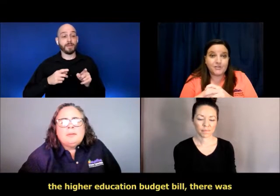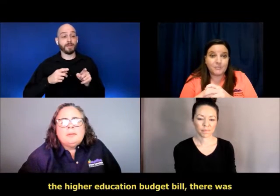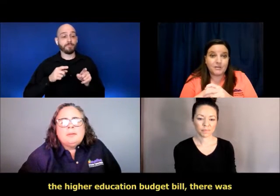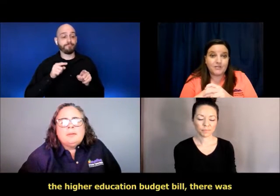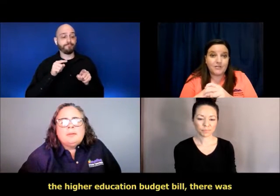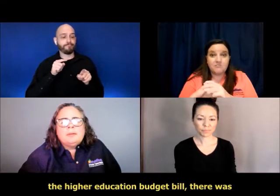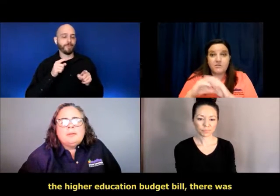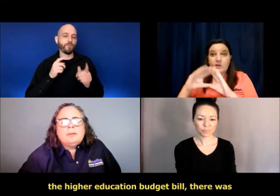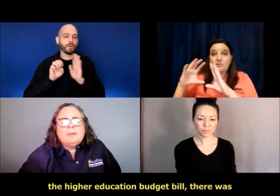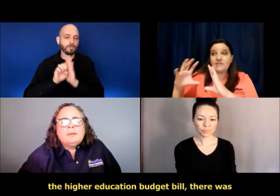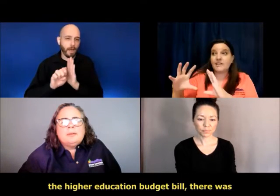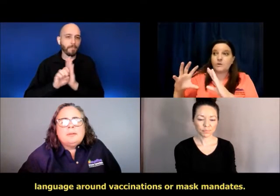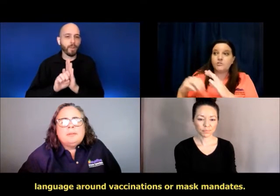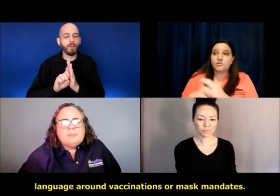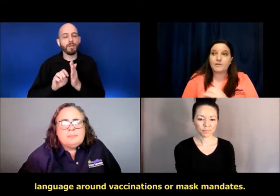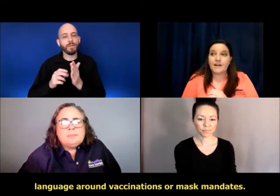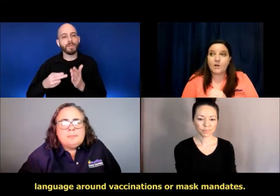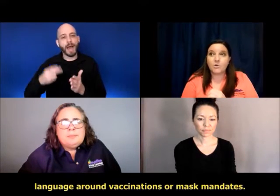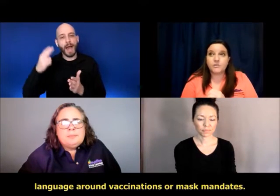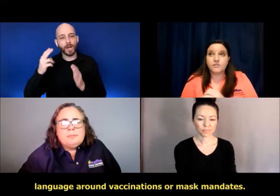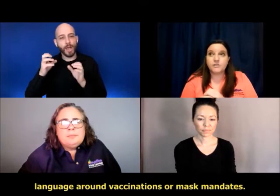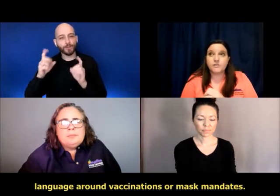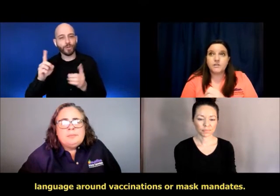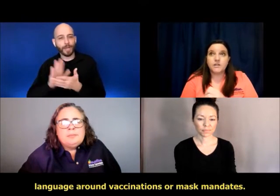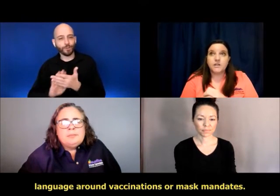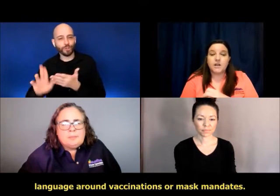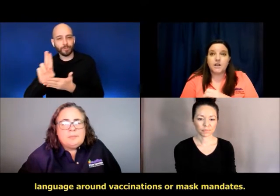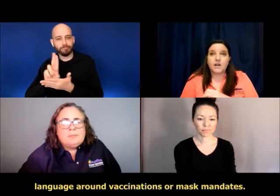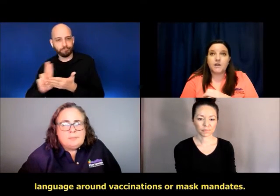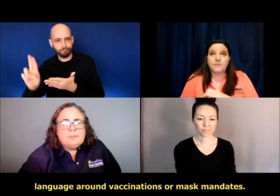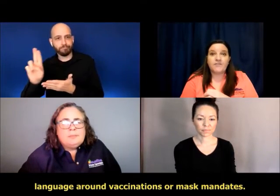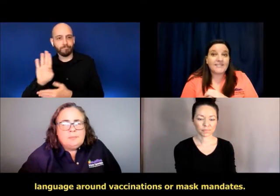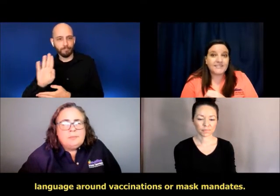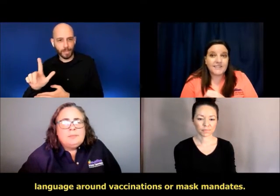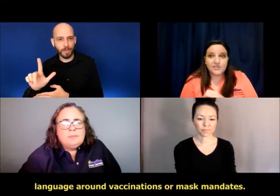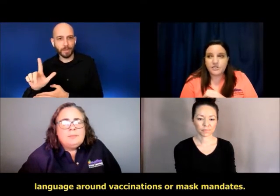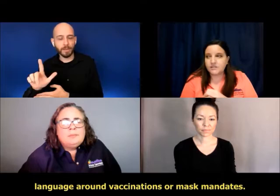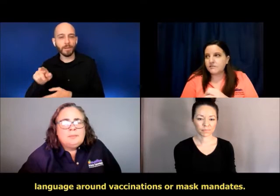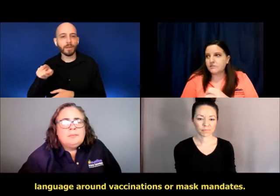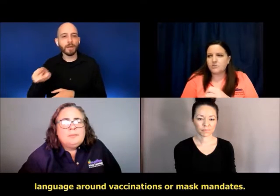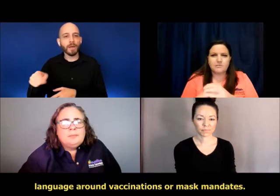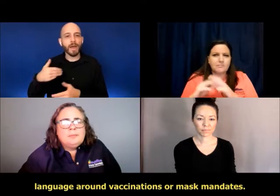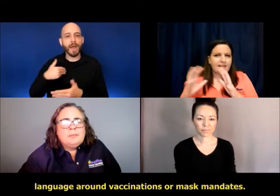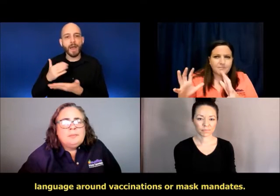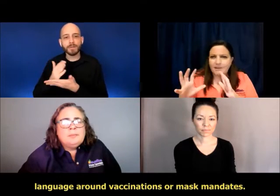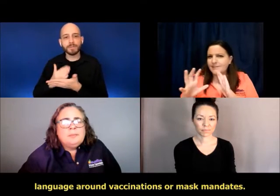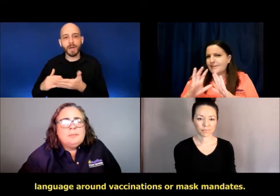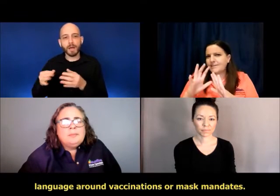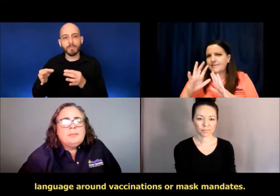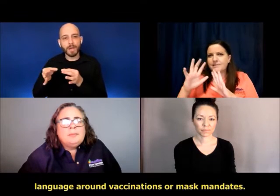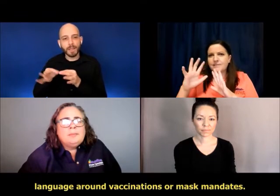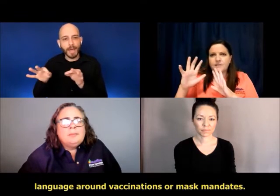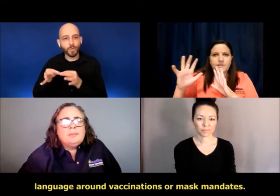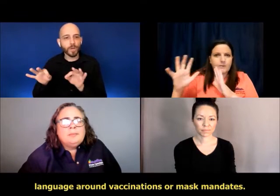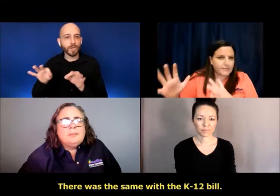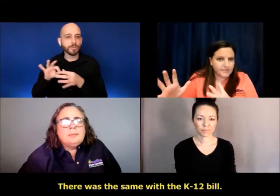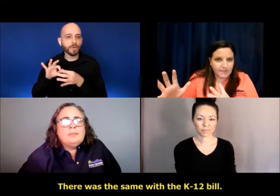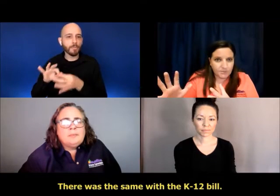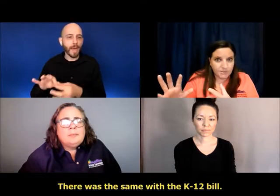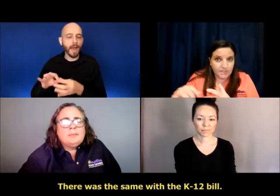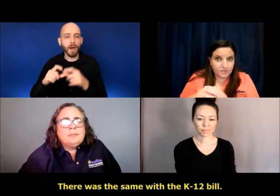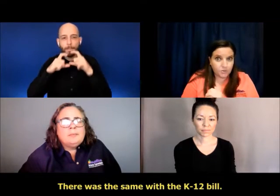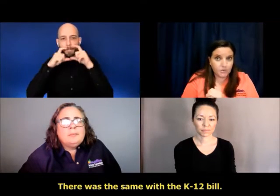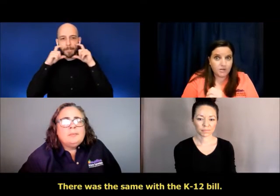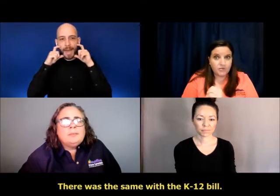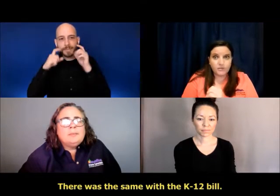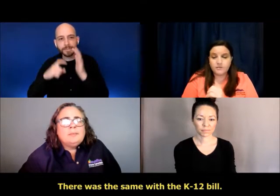budget bill, there was language around vaccinations or mask mandates. That was